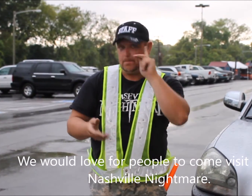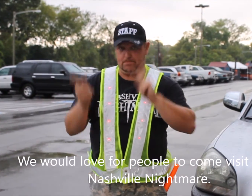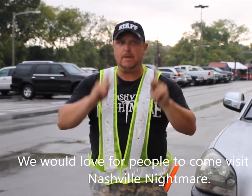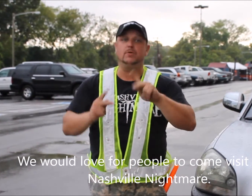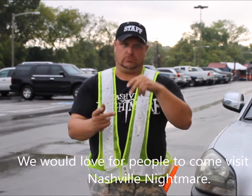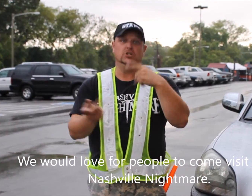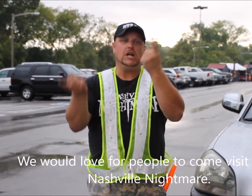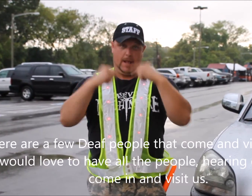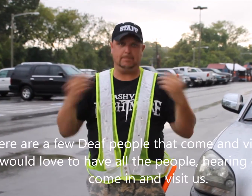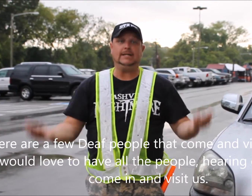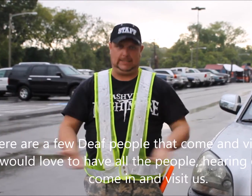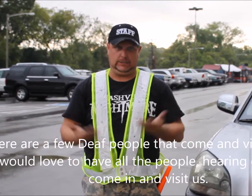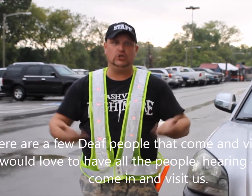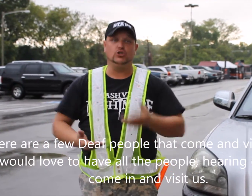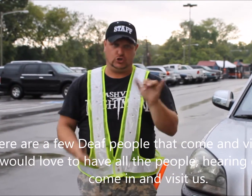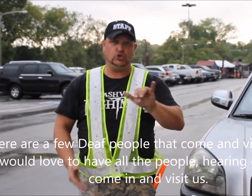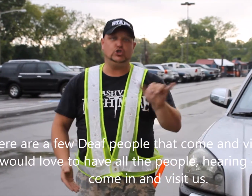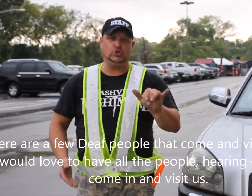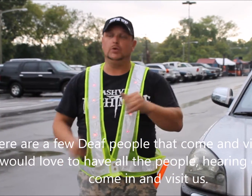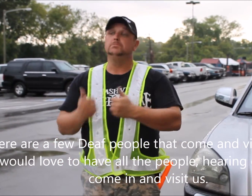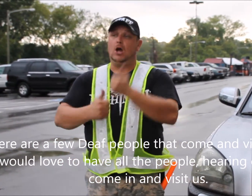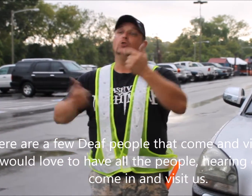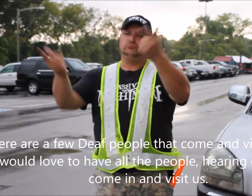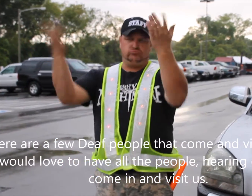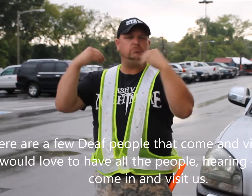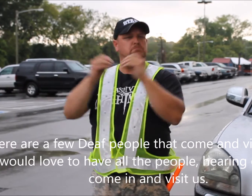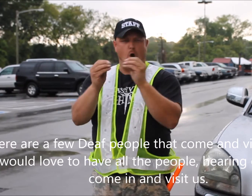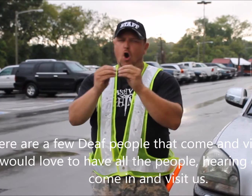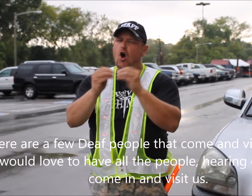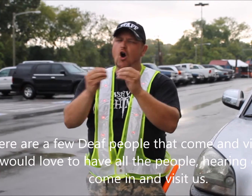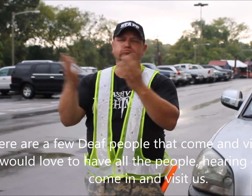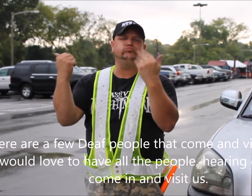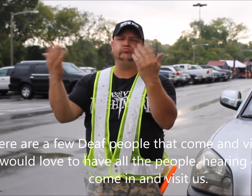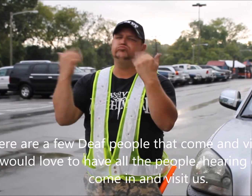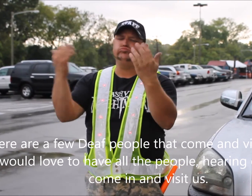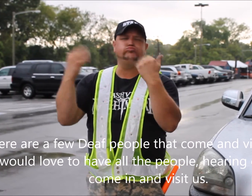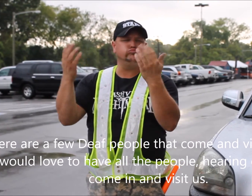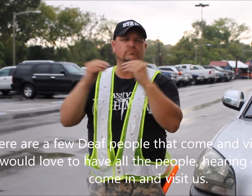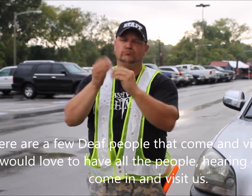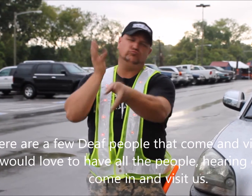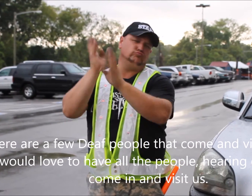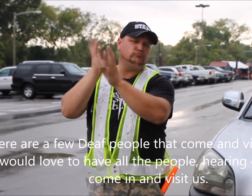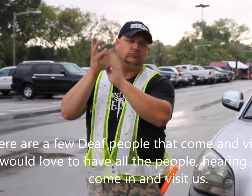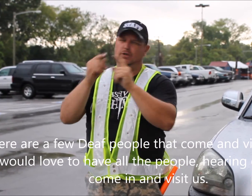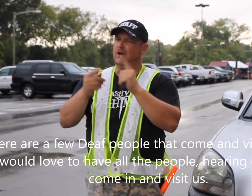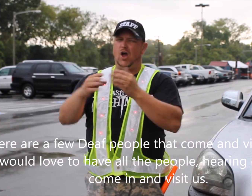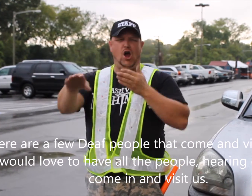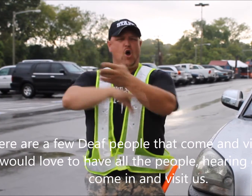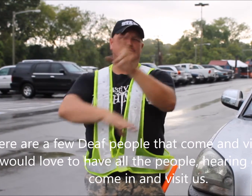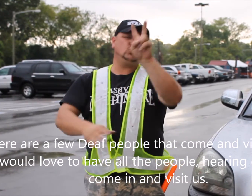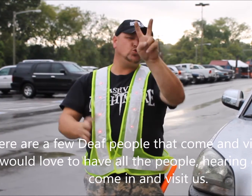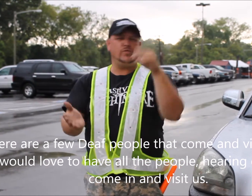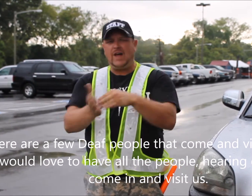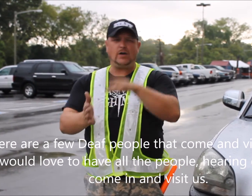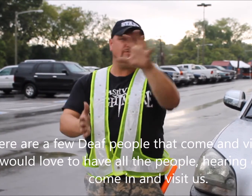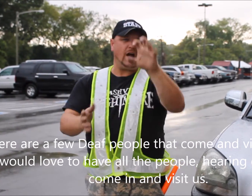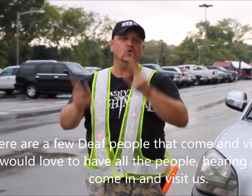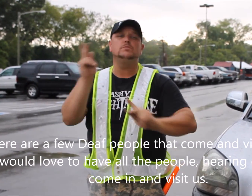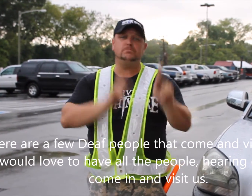There are a few deaf people that come and visit, but we would love to have all people, hearing or deaf, come in and visit us. We usually